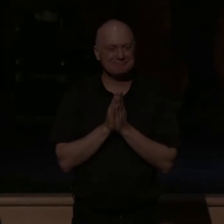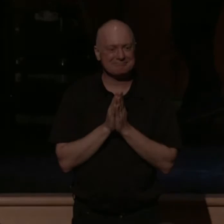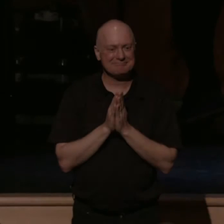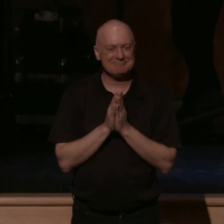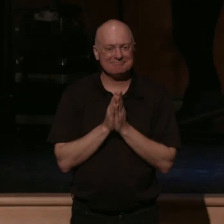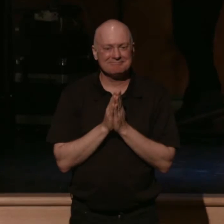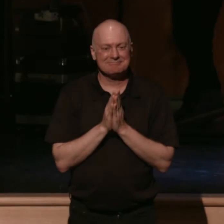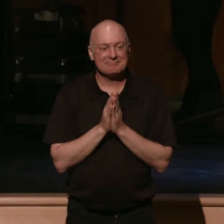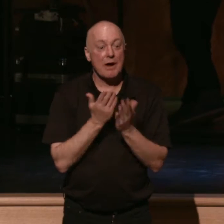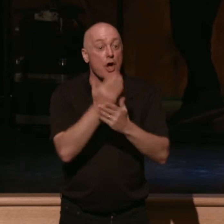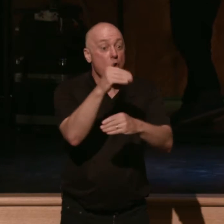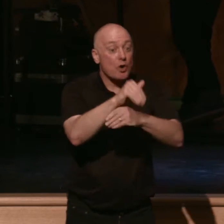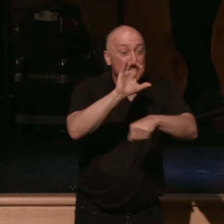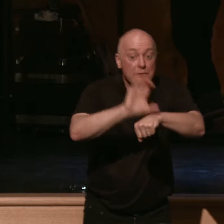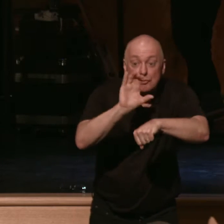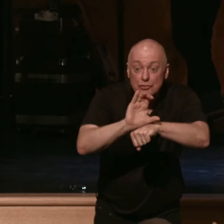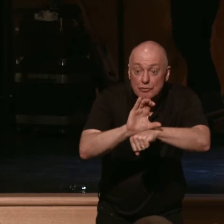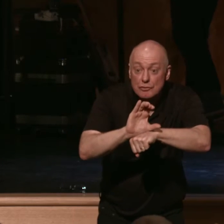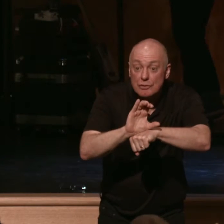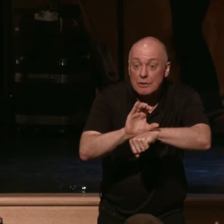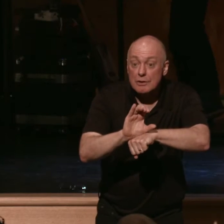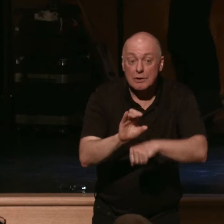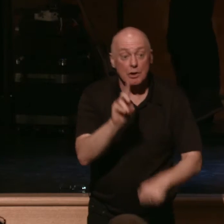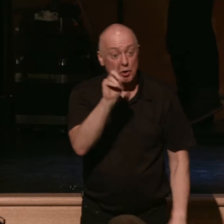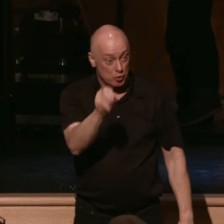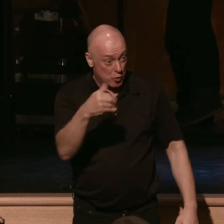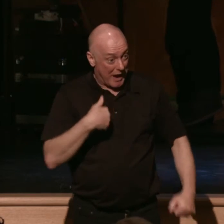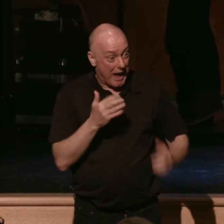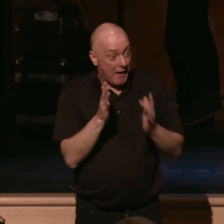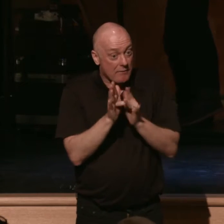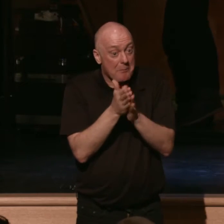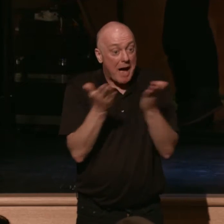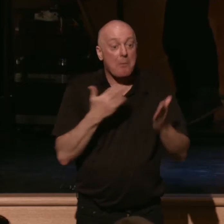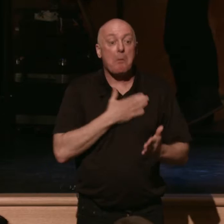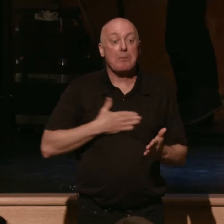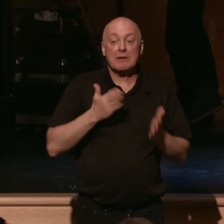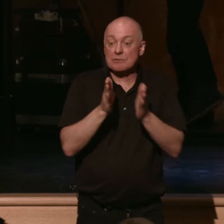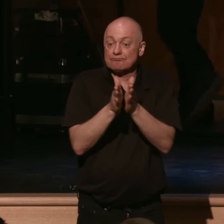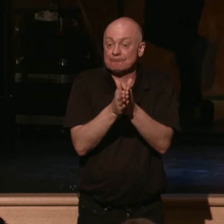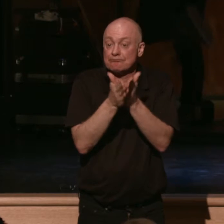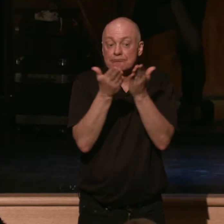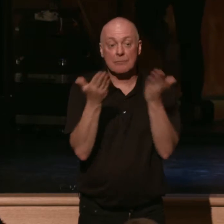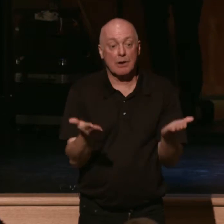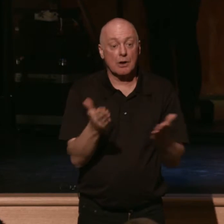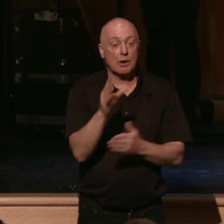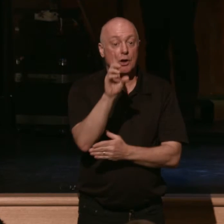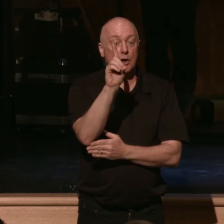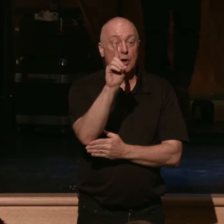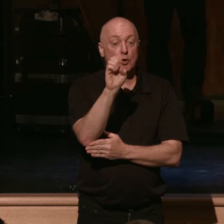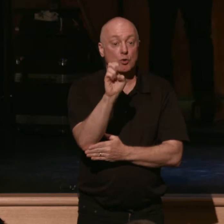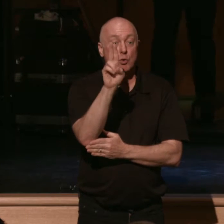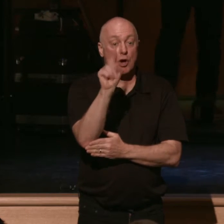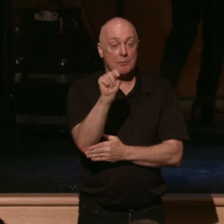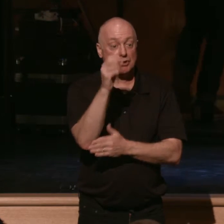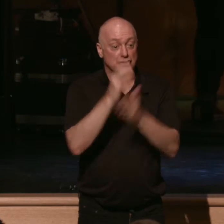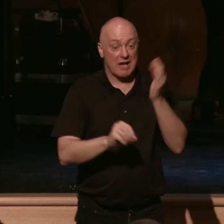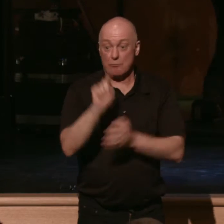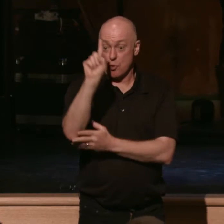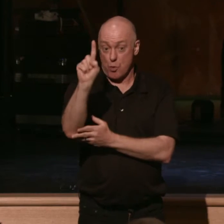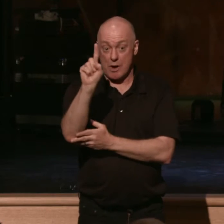Well, good evening, church. If you have a copy of God's Word, I would invite you to turn with me to Deuteronomy chapter 1. Deuteronomy chapter